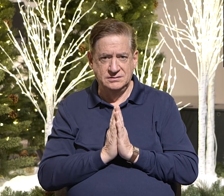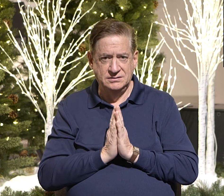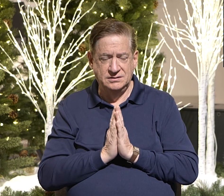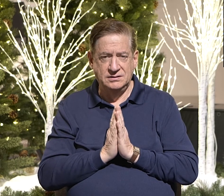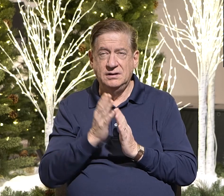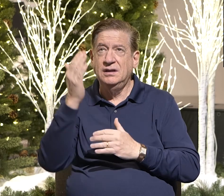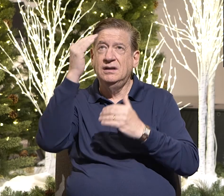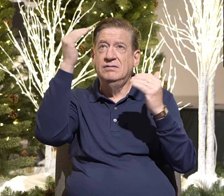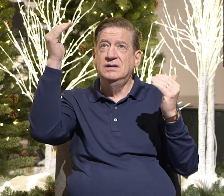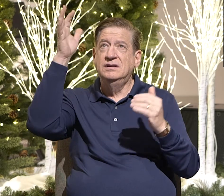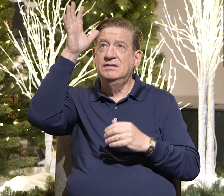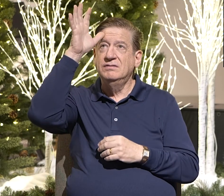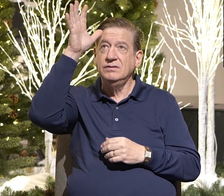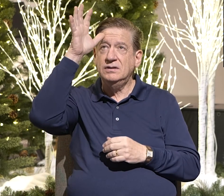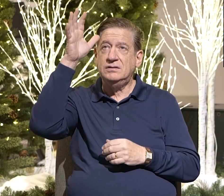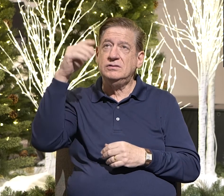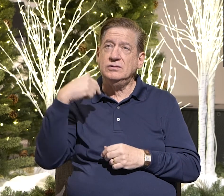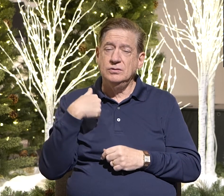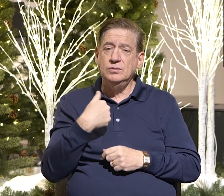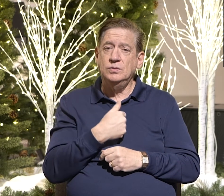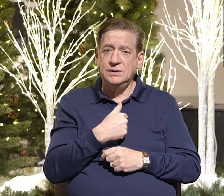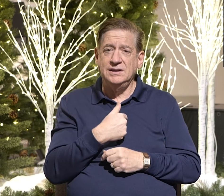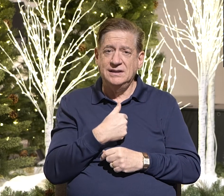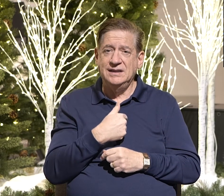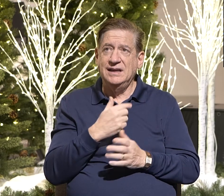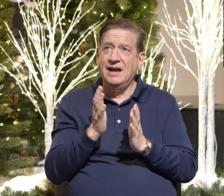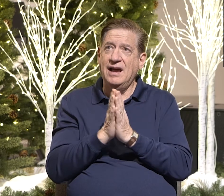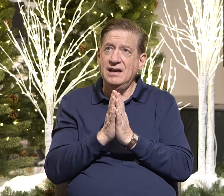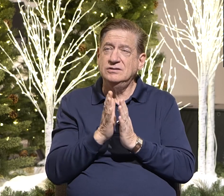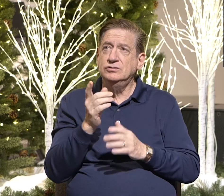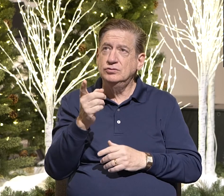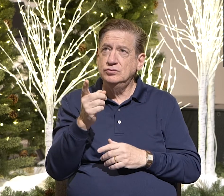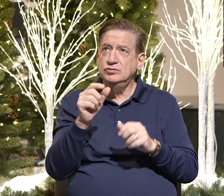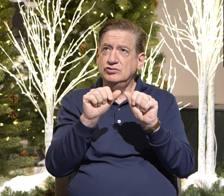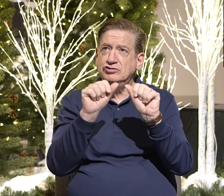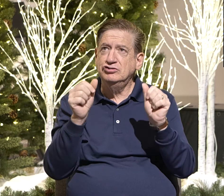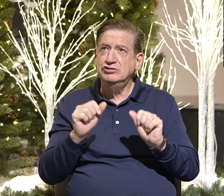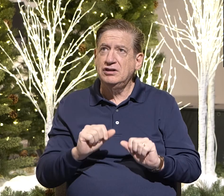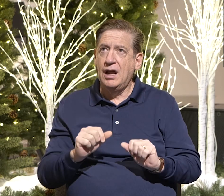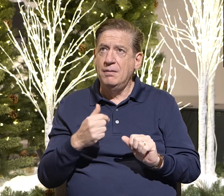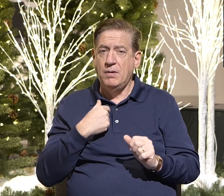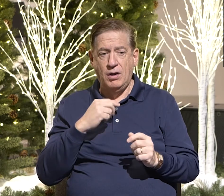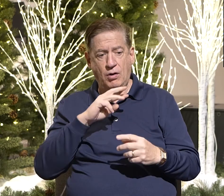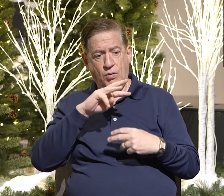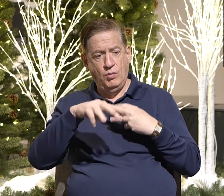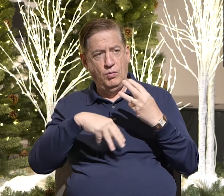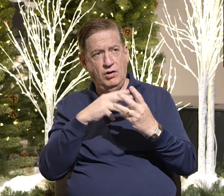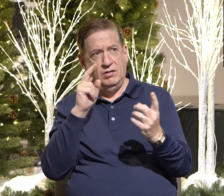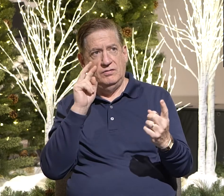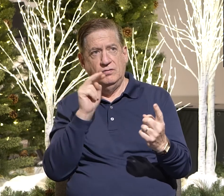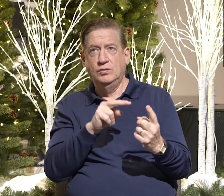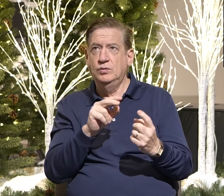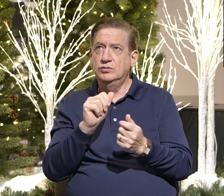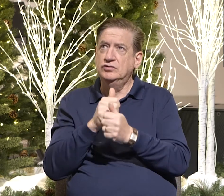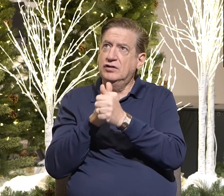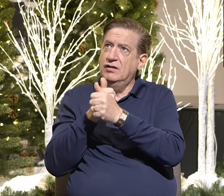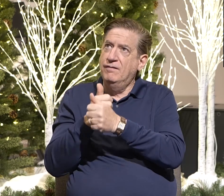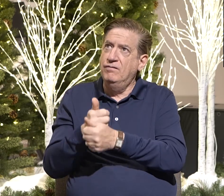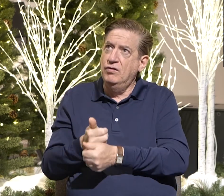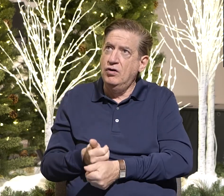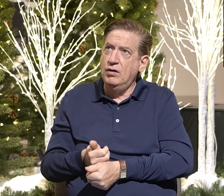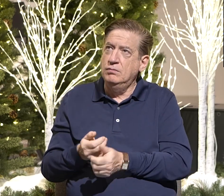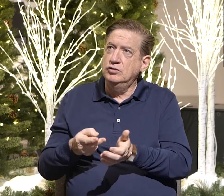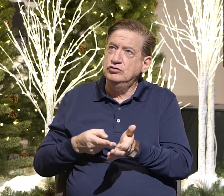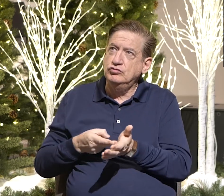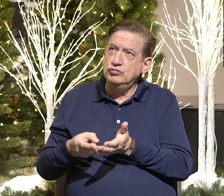Heavenly Father, thank you. We, we ask you to shape our worldviews to be conformed to the truth of your word, to